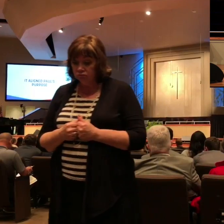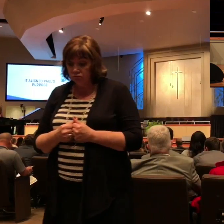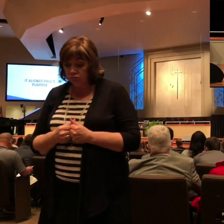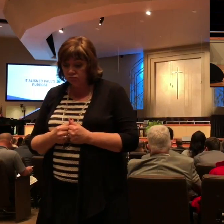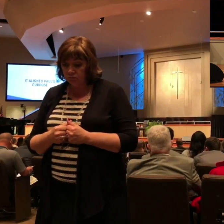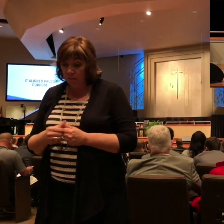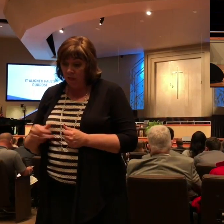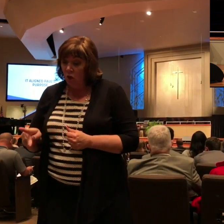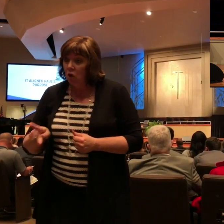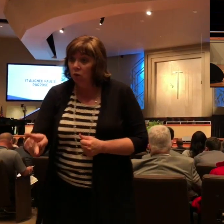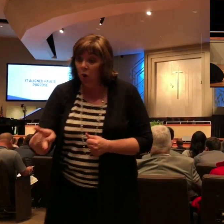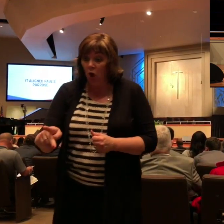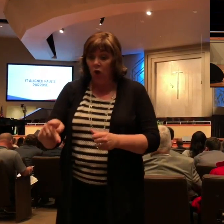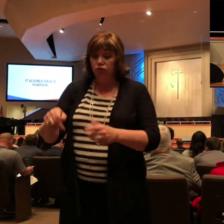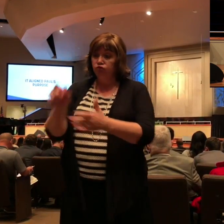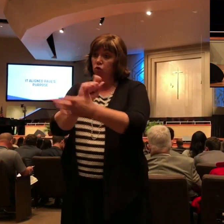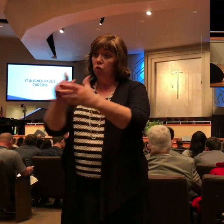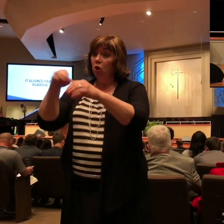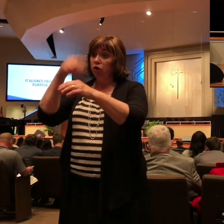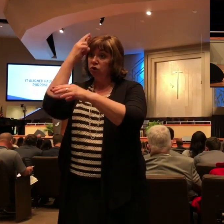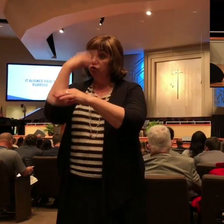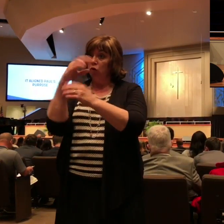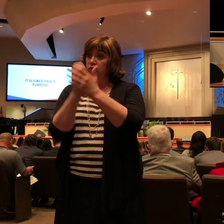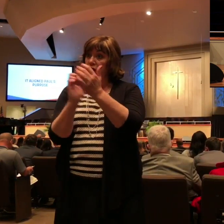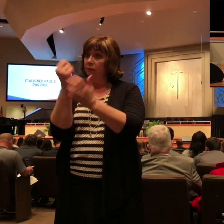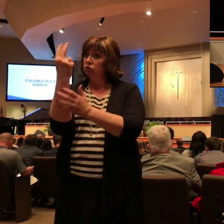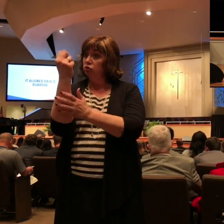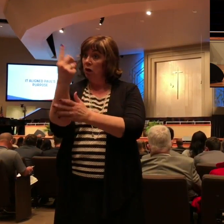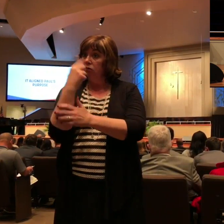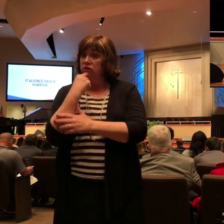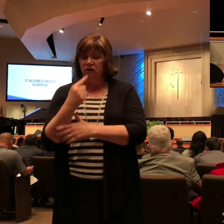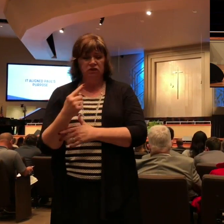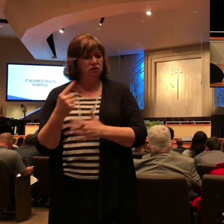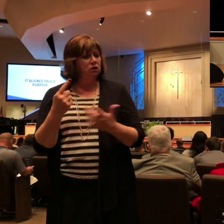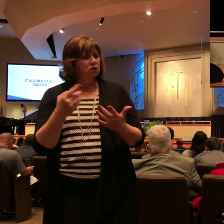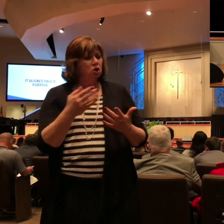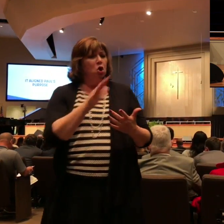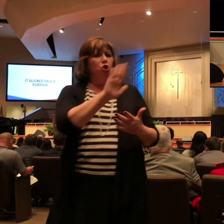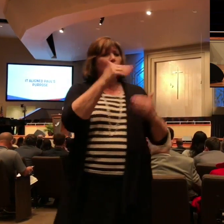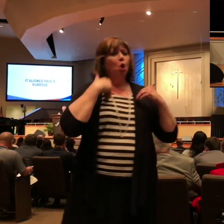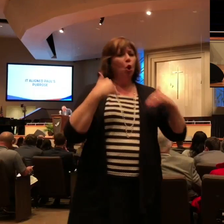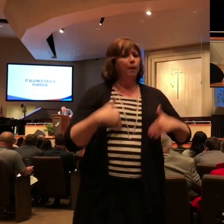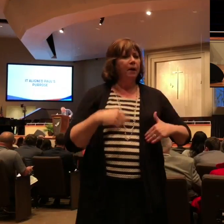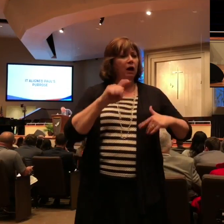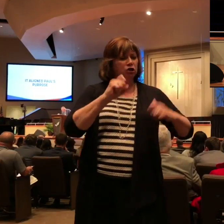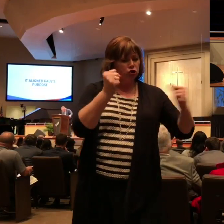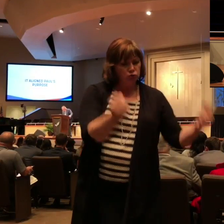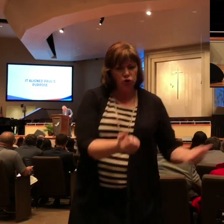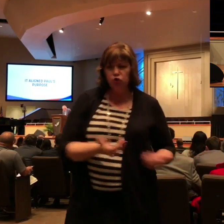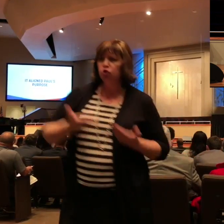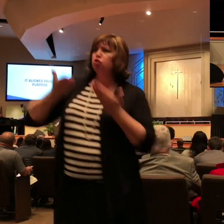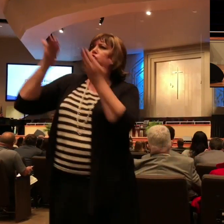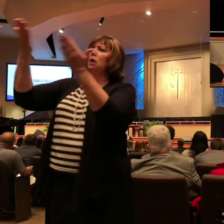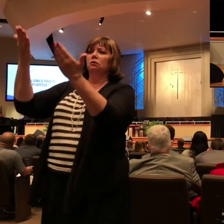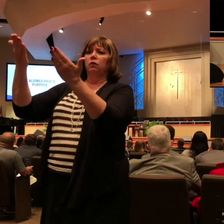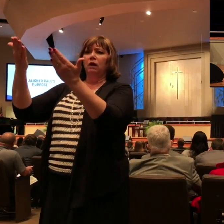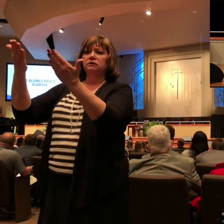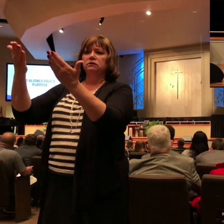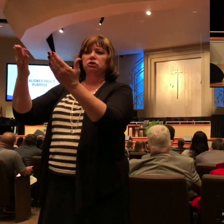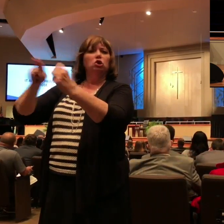by the mercies of God that you present your bodies a living sacrifice holy acceptable to God which is your reasonable service if you and